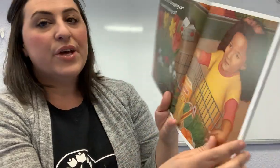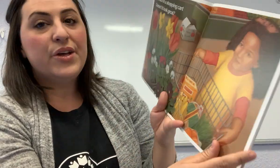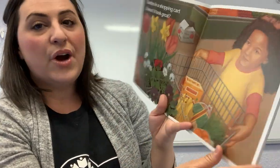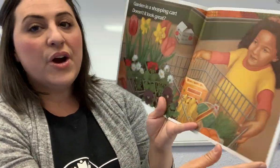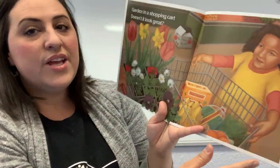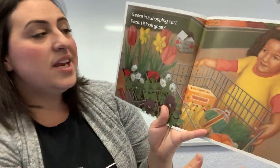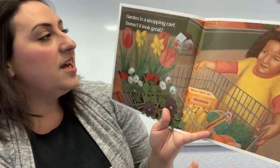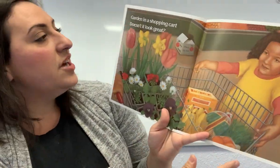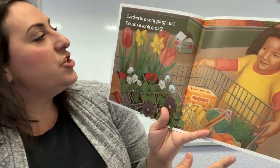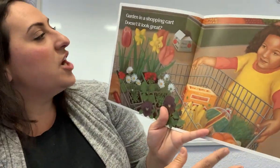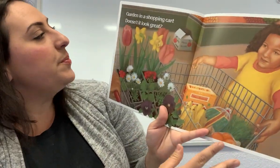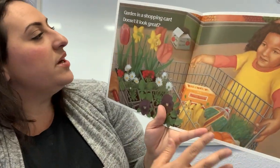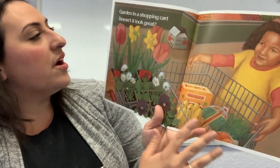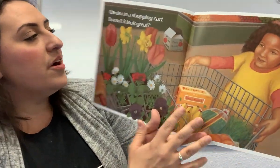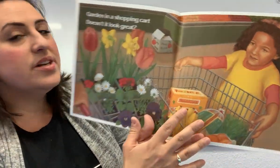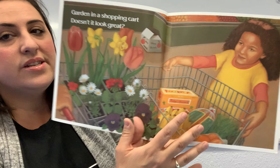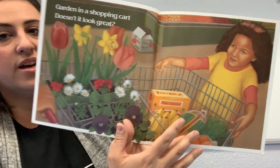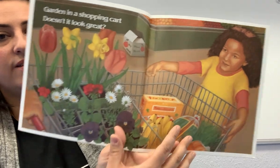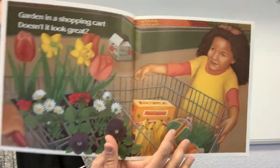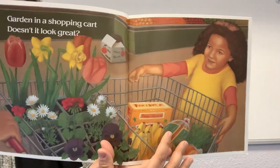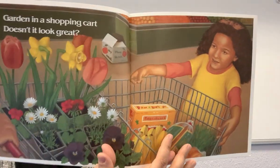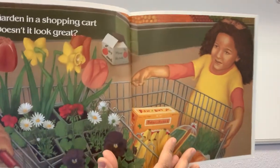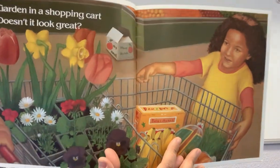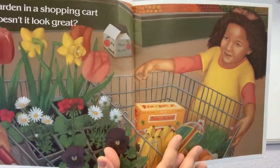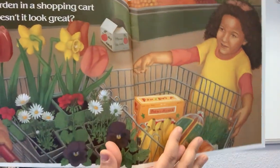Garden in a shopping cart. Doesn't it look great?